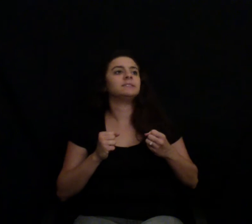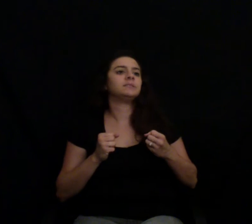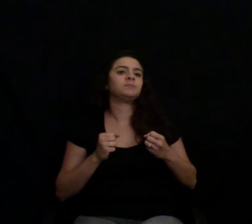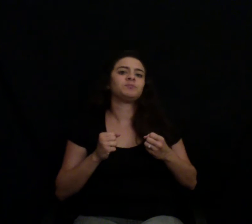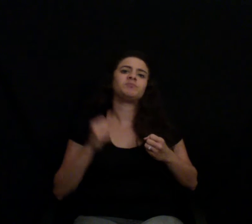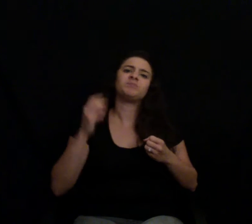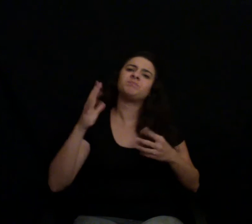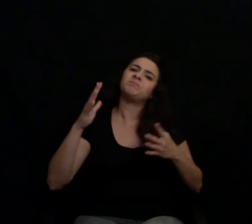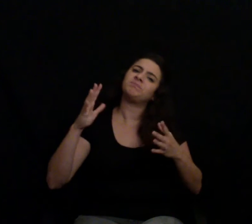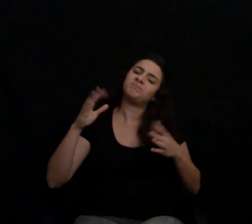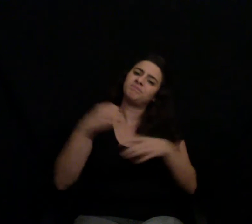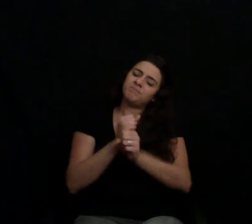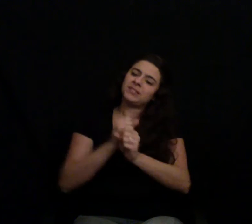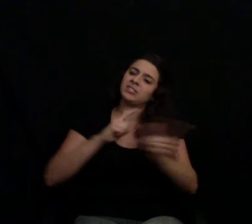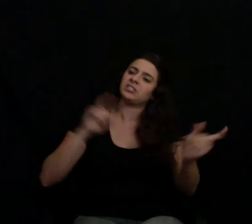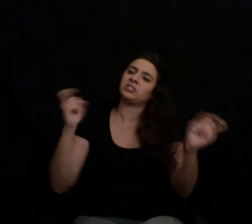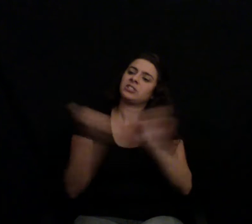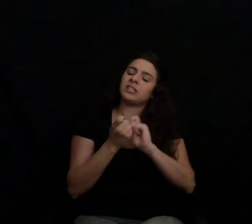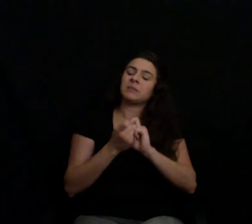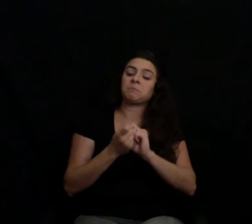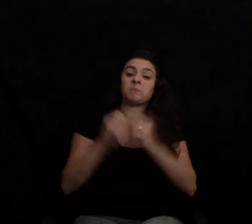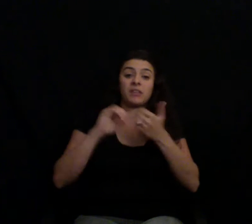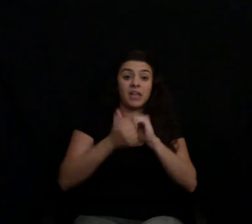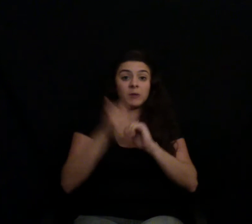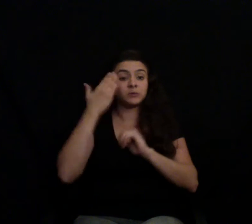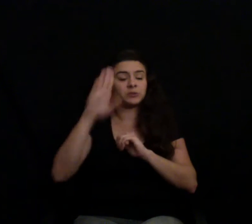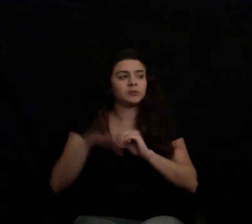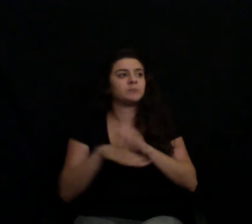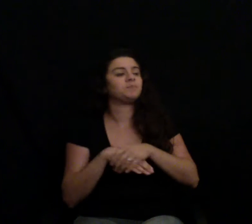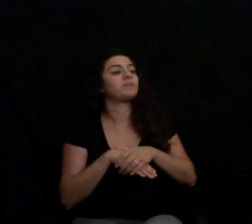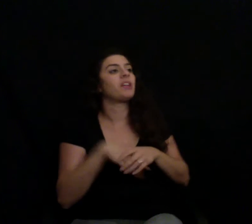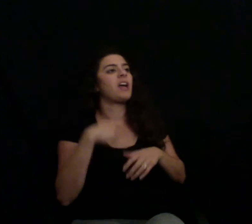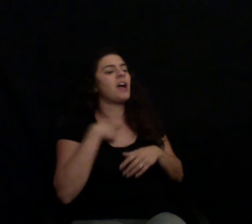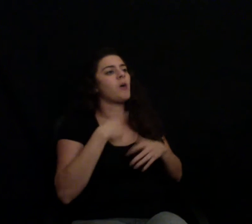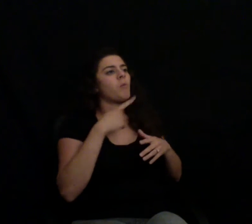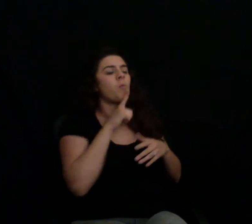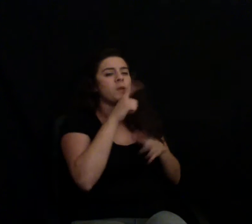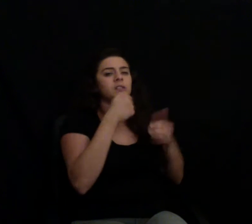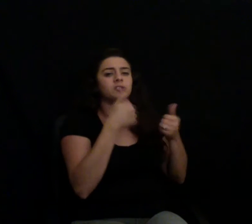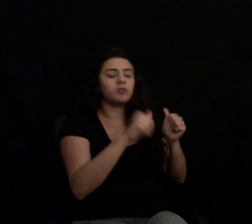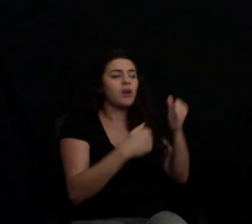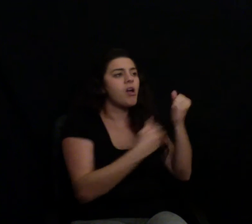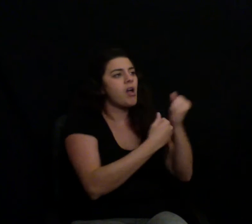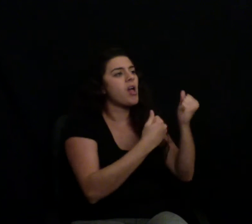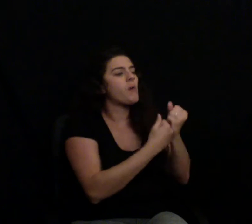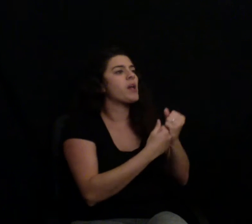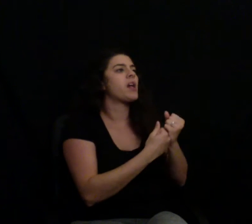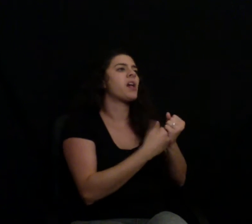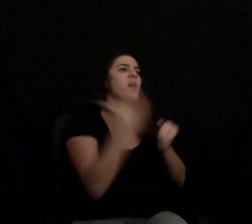went to some briefings in D.C., met with so many senators and congressmen, I wouldn't even begin to count them,